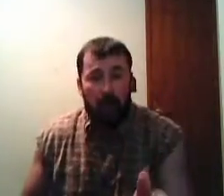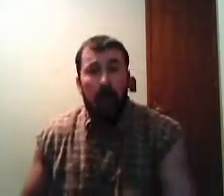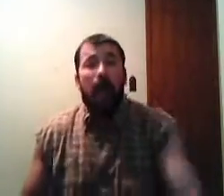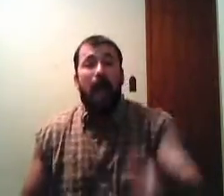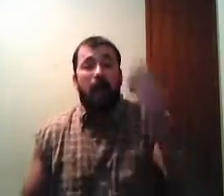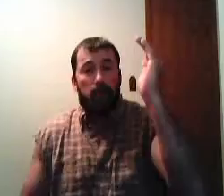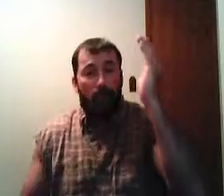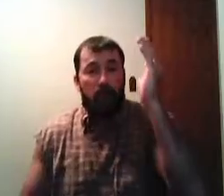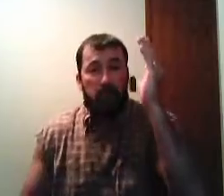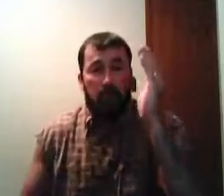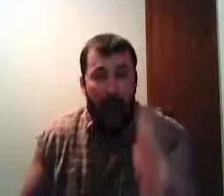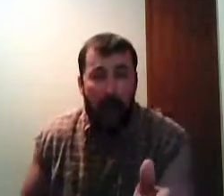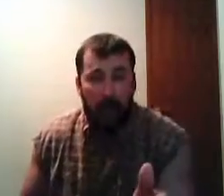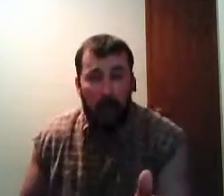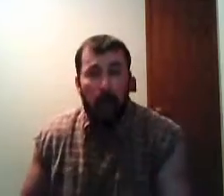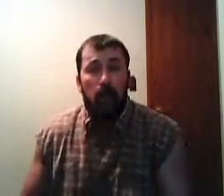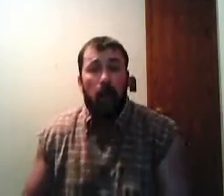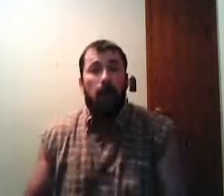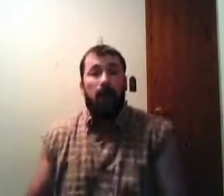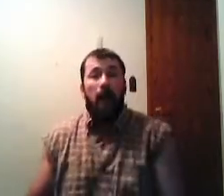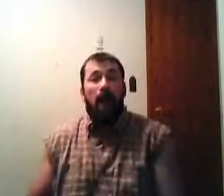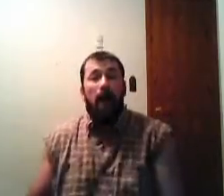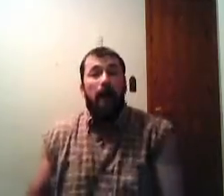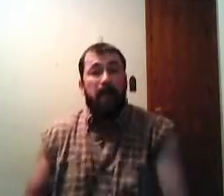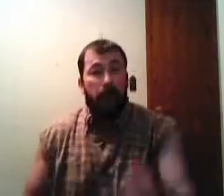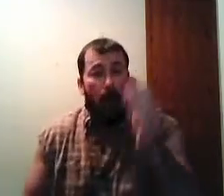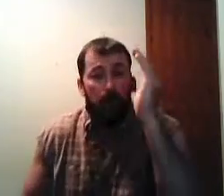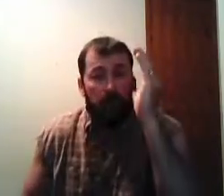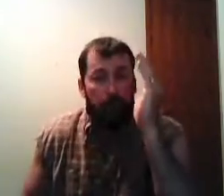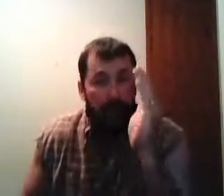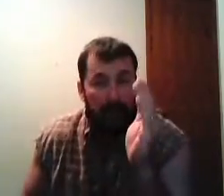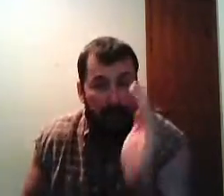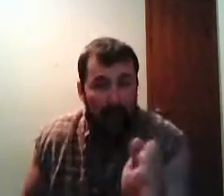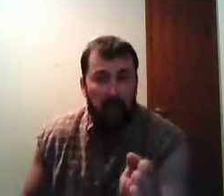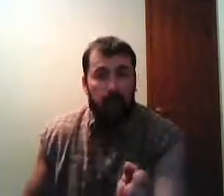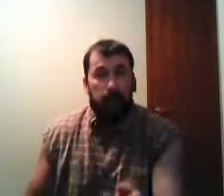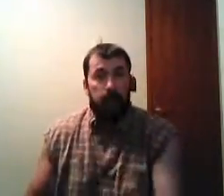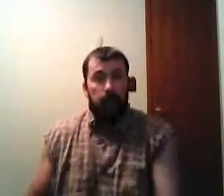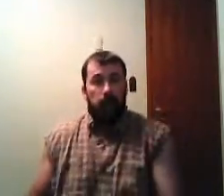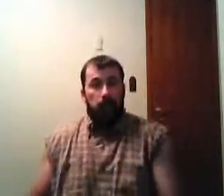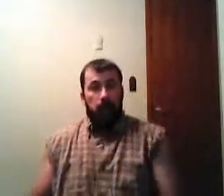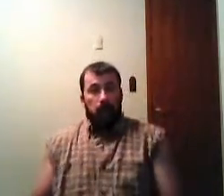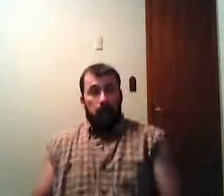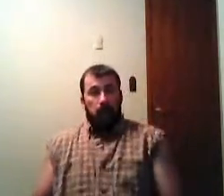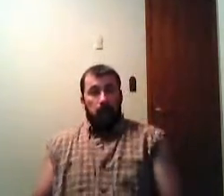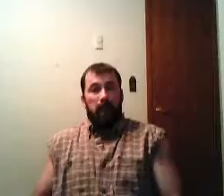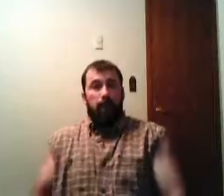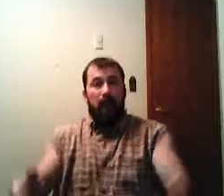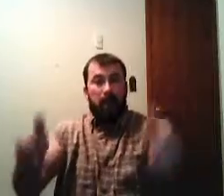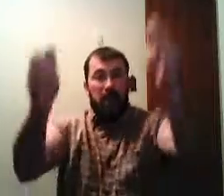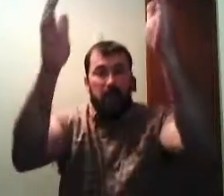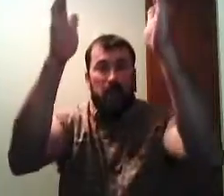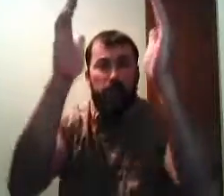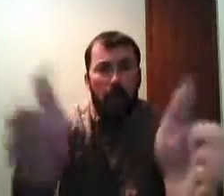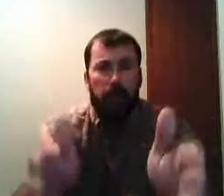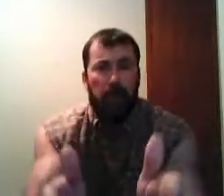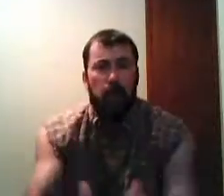and supports the doctor glory to God and supports the politician and the politician that votes for the